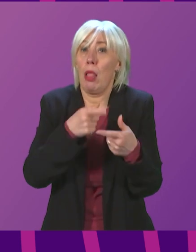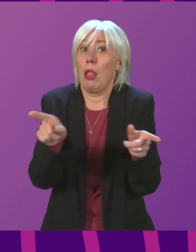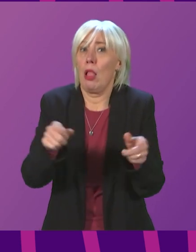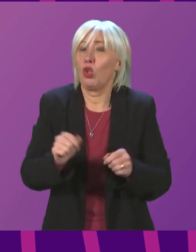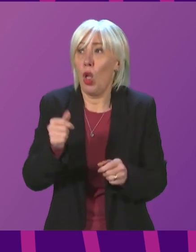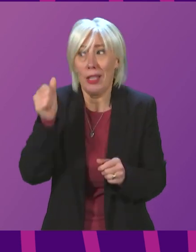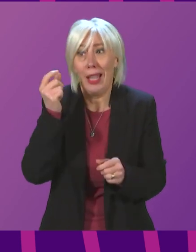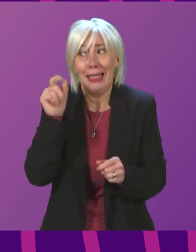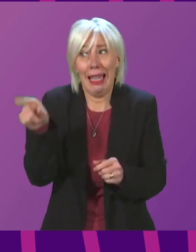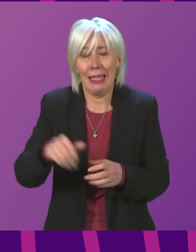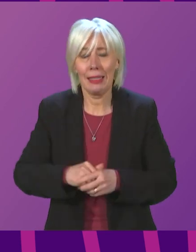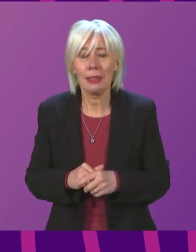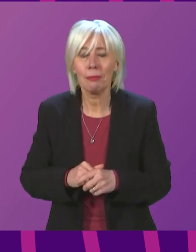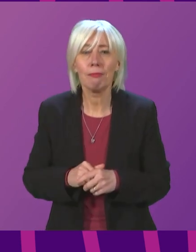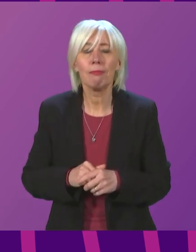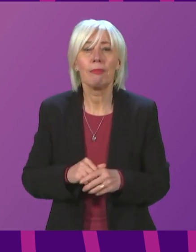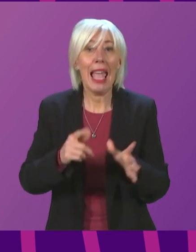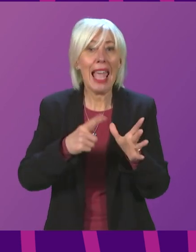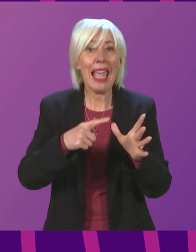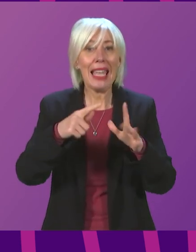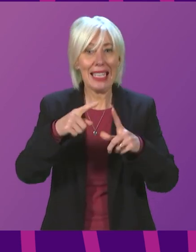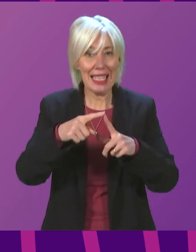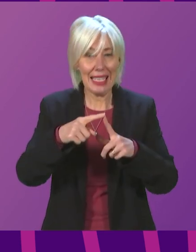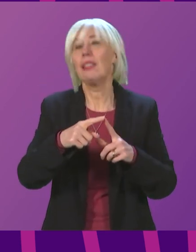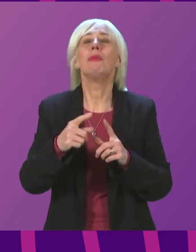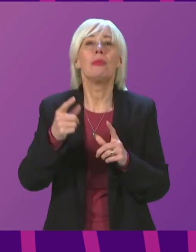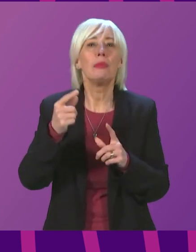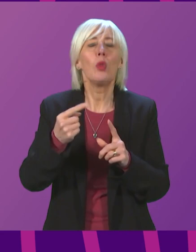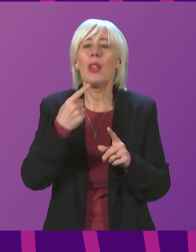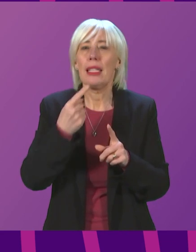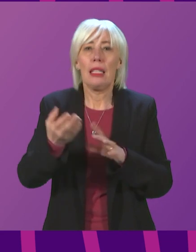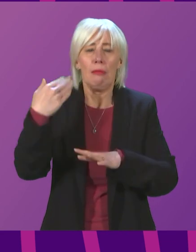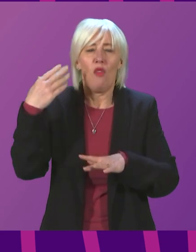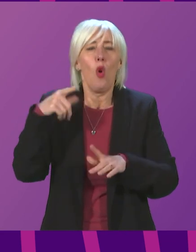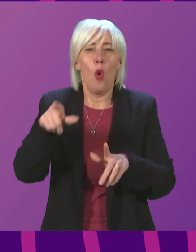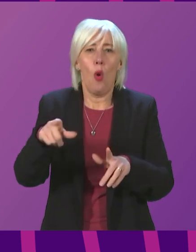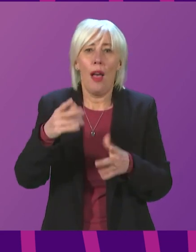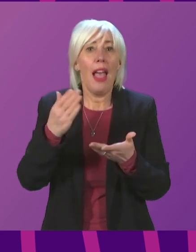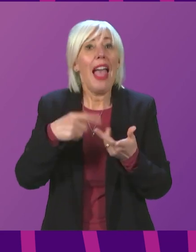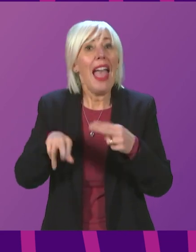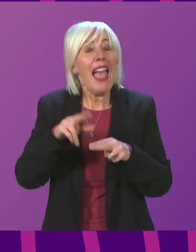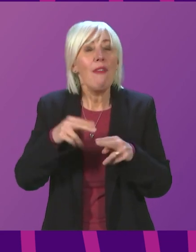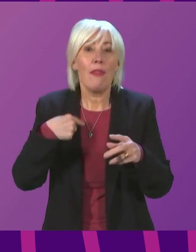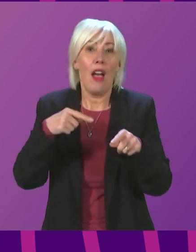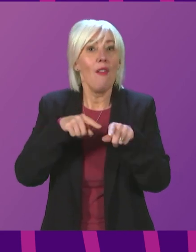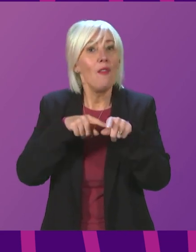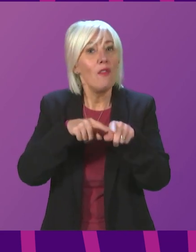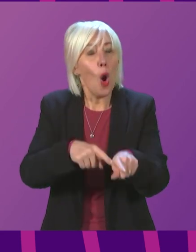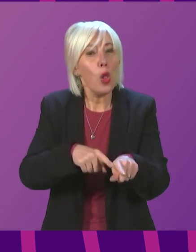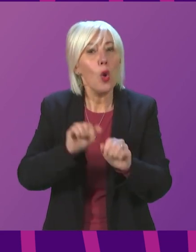Secondly, on accident and emergency, in passing, going back to my earlier point, I would simply say, had we followed the